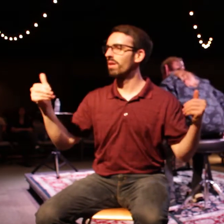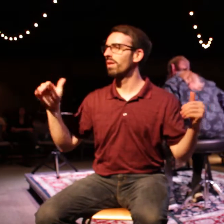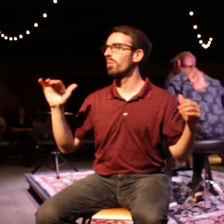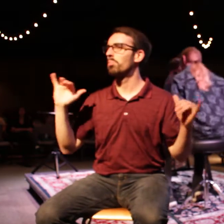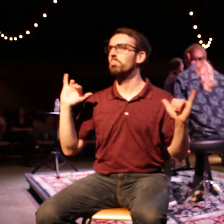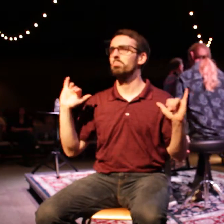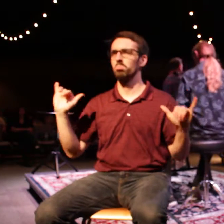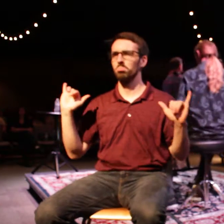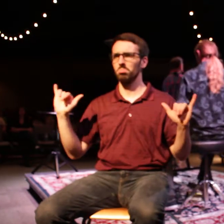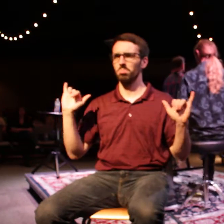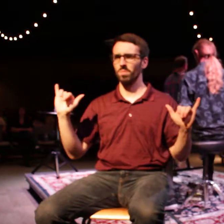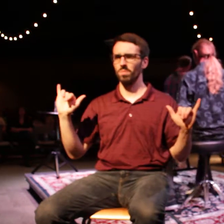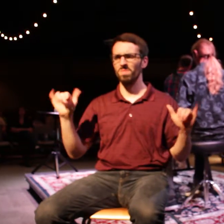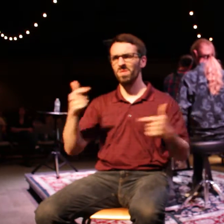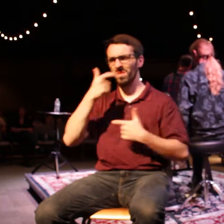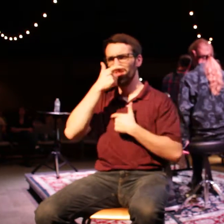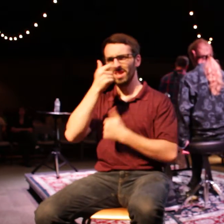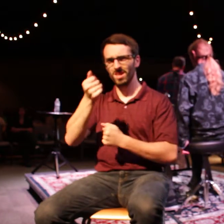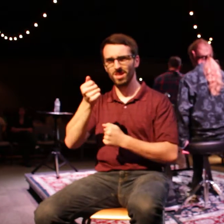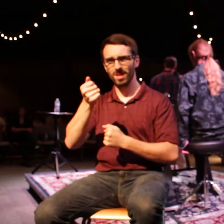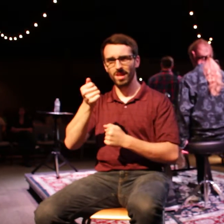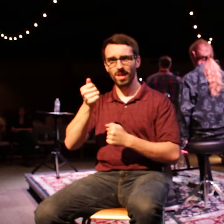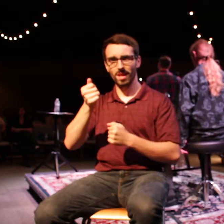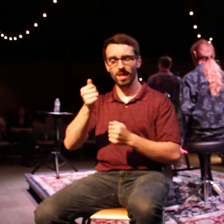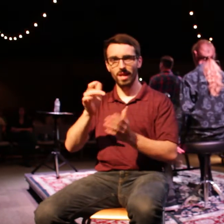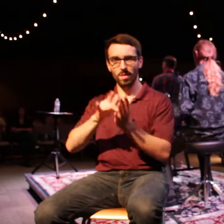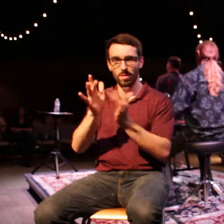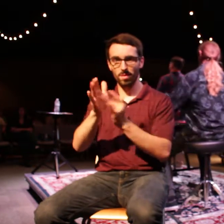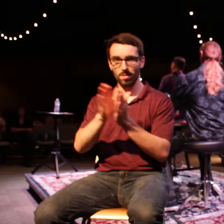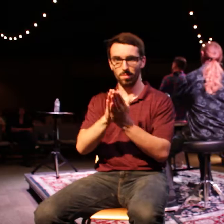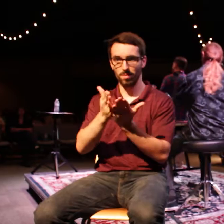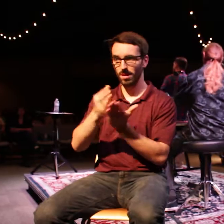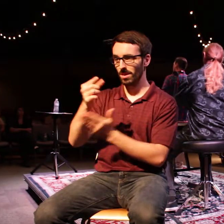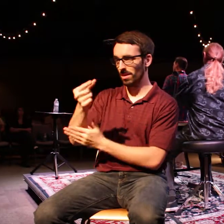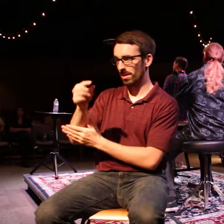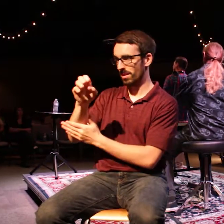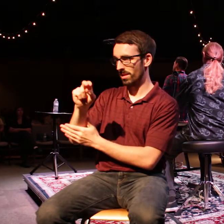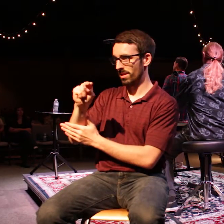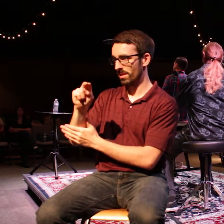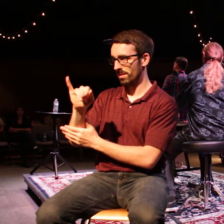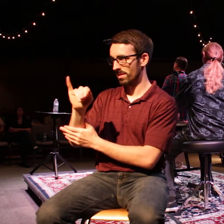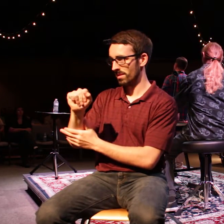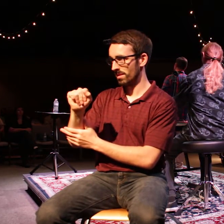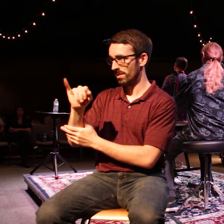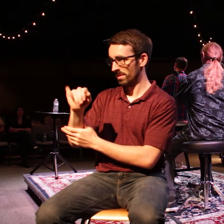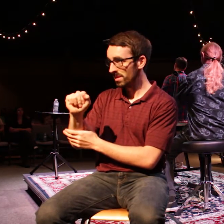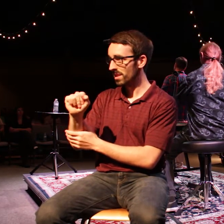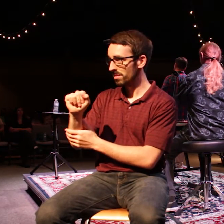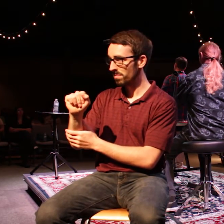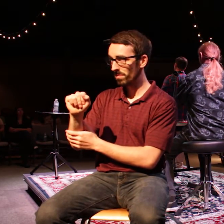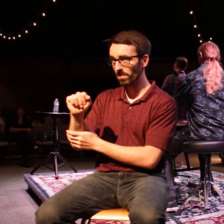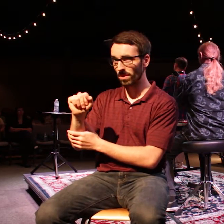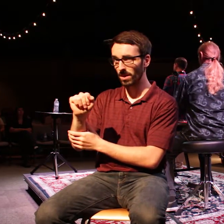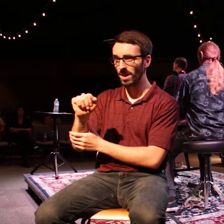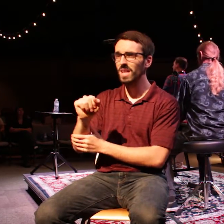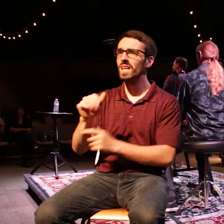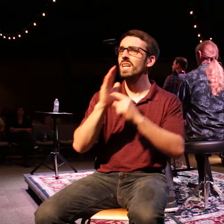Genesis, the symbol that God gives in the book of Genesis for work losing its purpose is thorns.